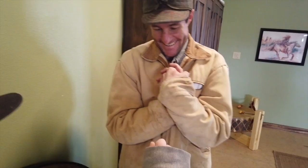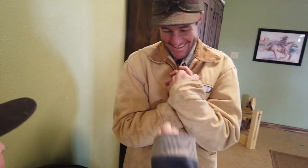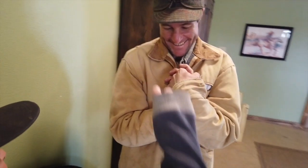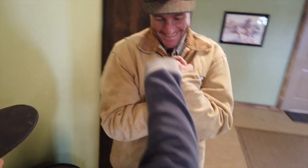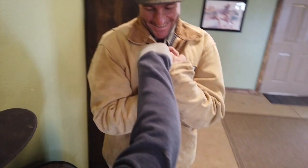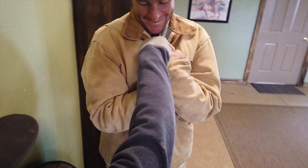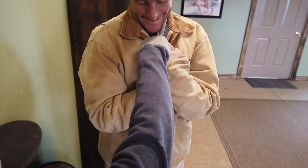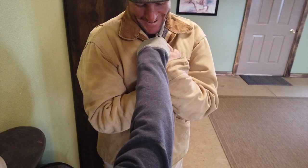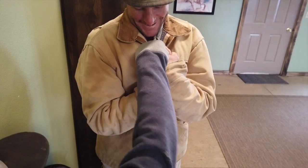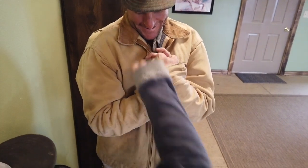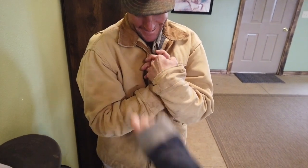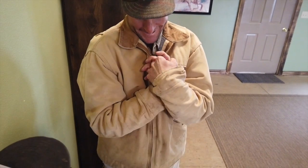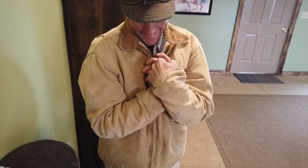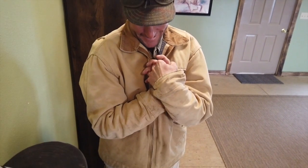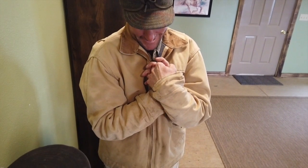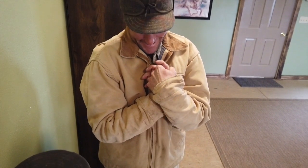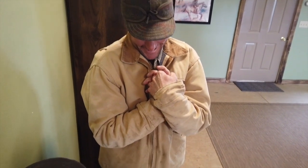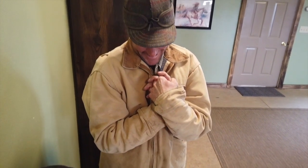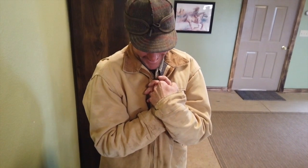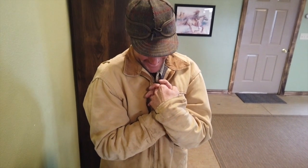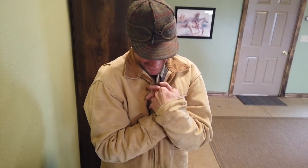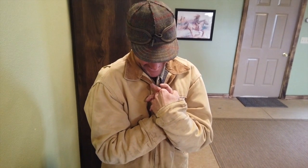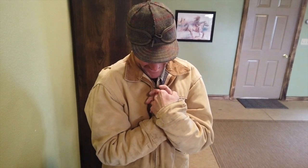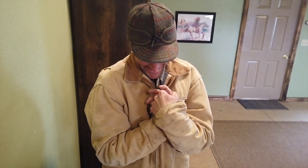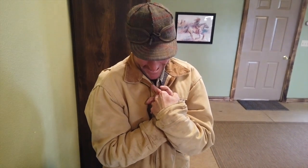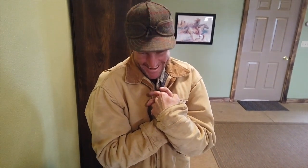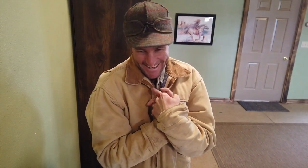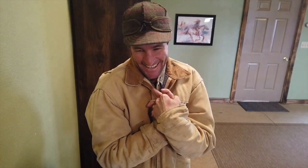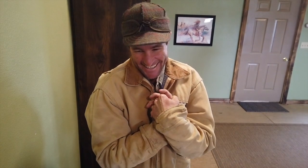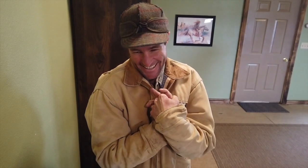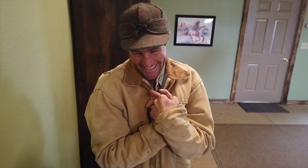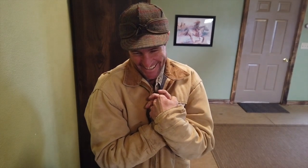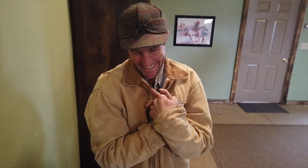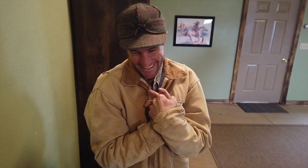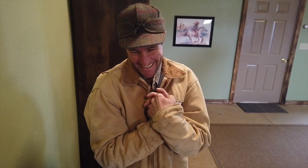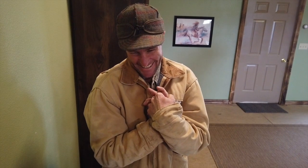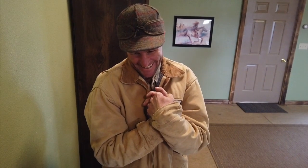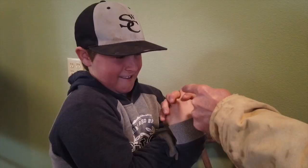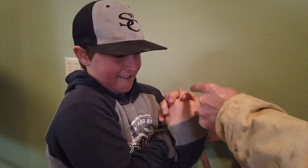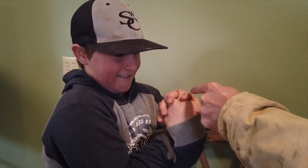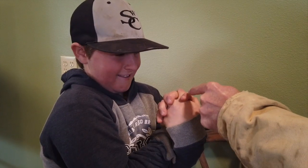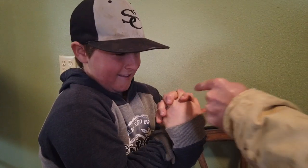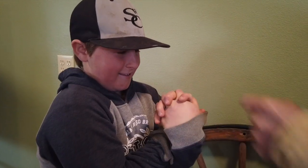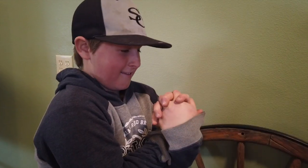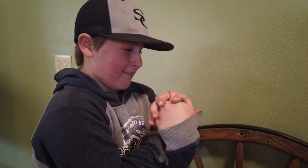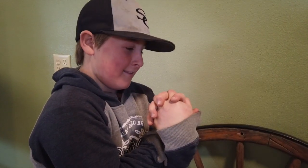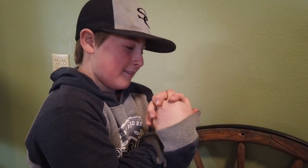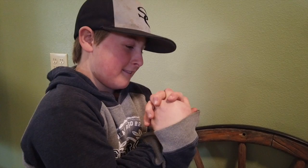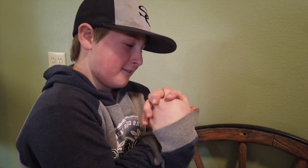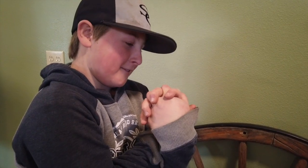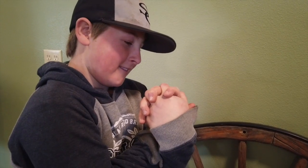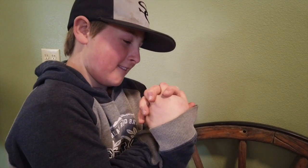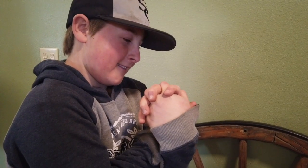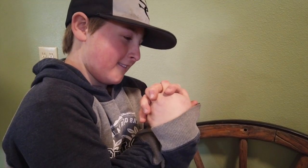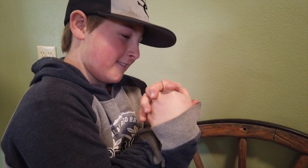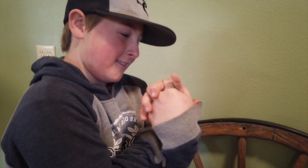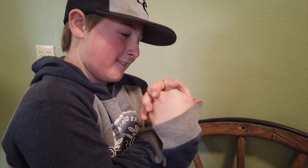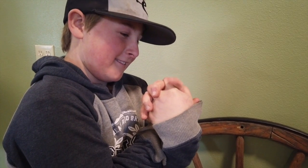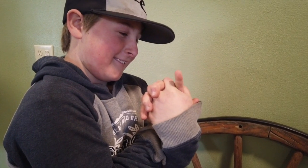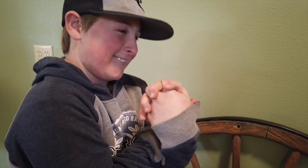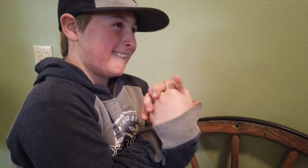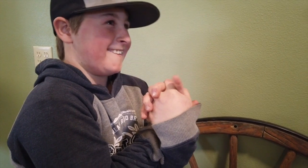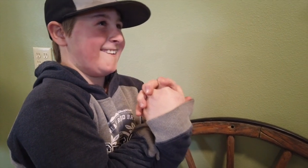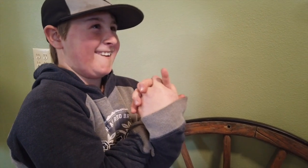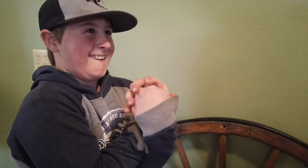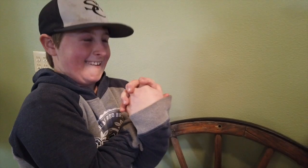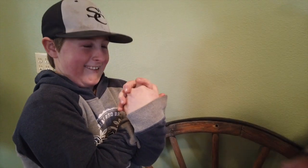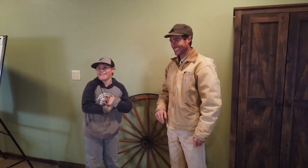all